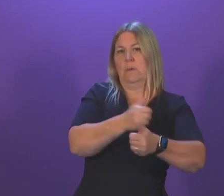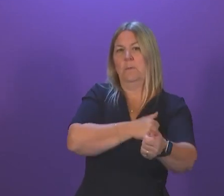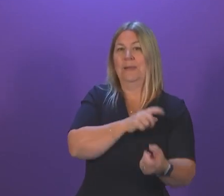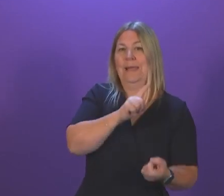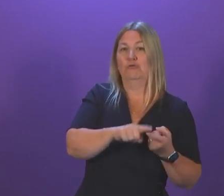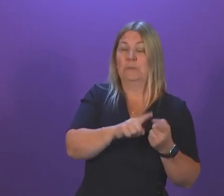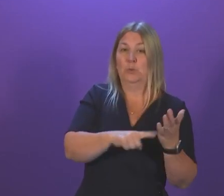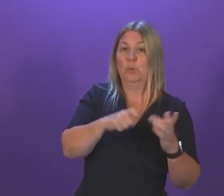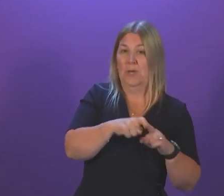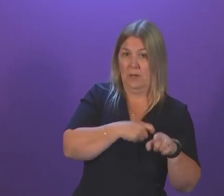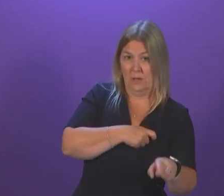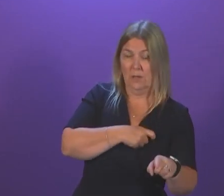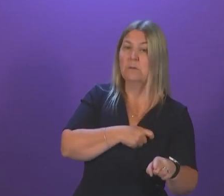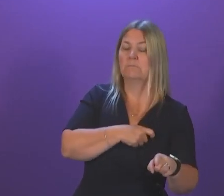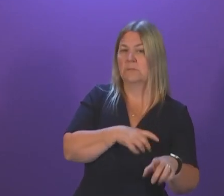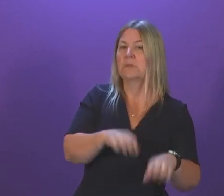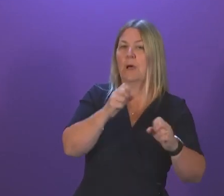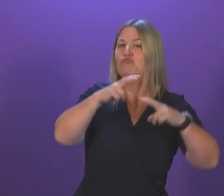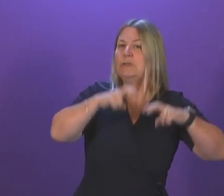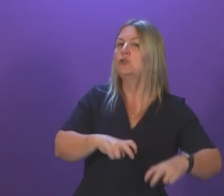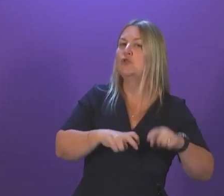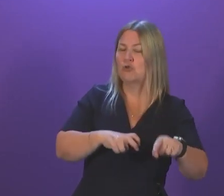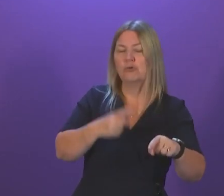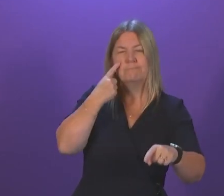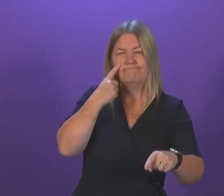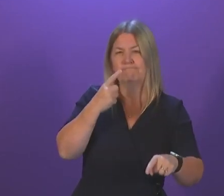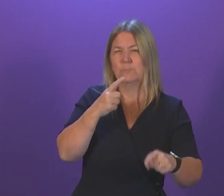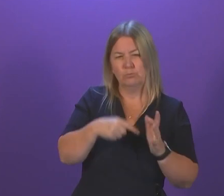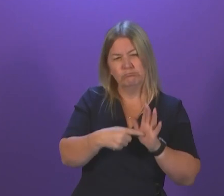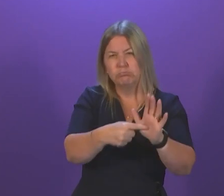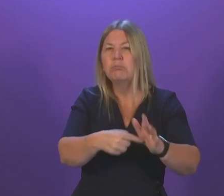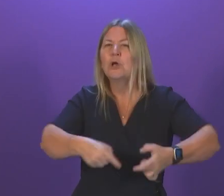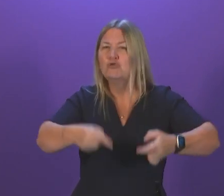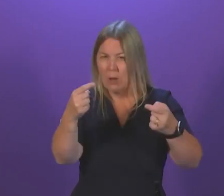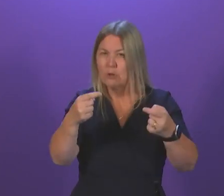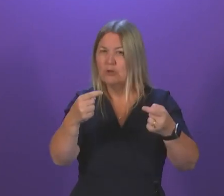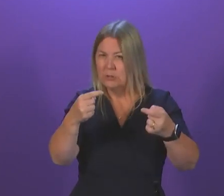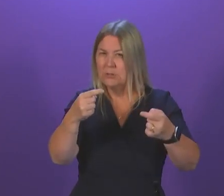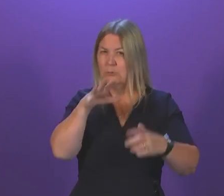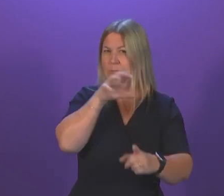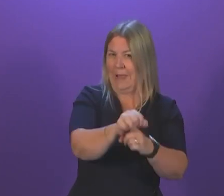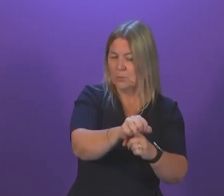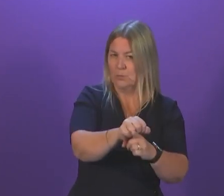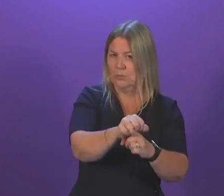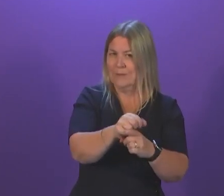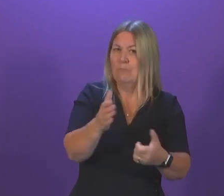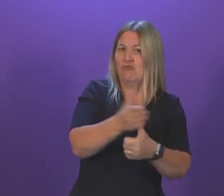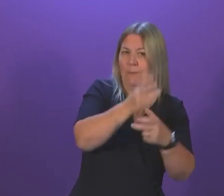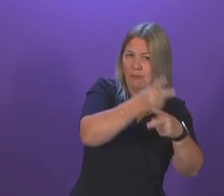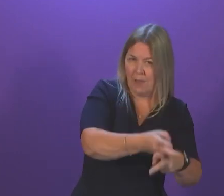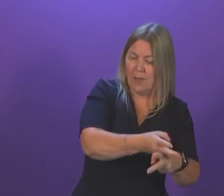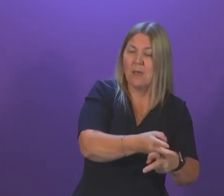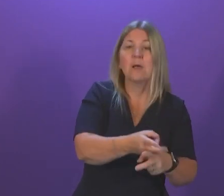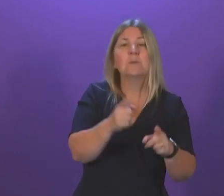to carry out research to identify the challenges to diagnosis in primary care and also to the implementation of the